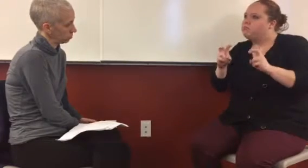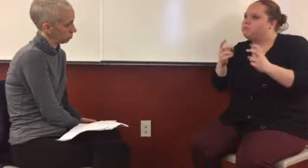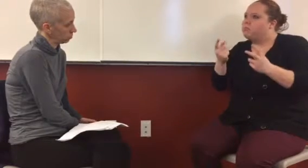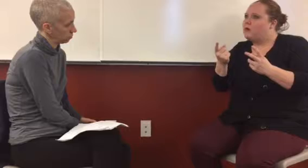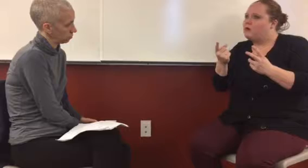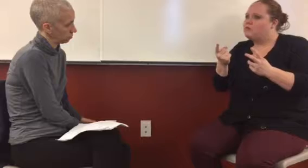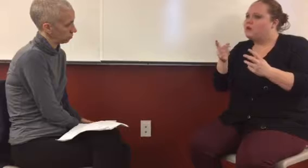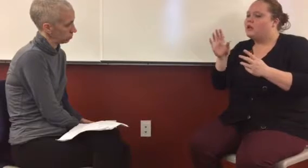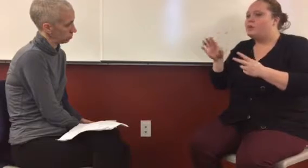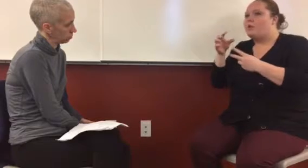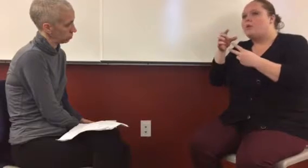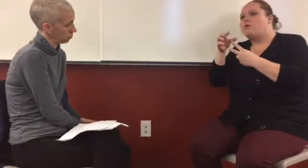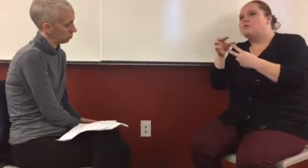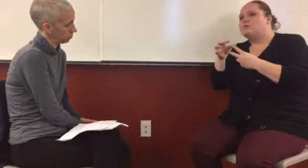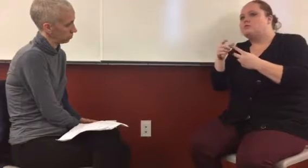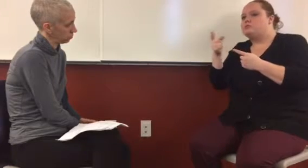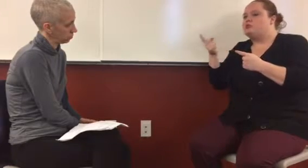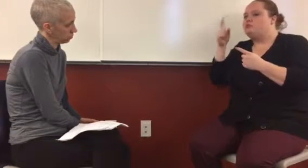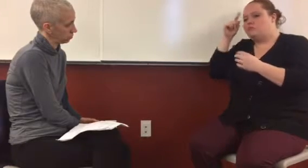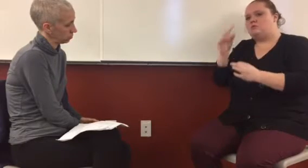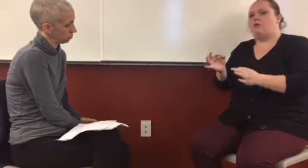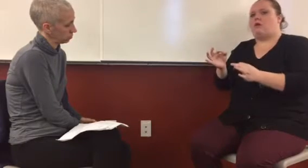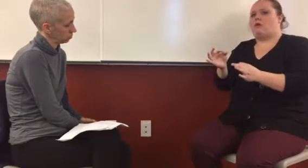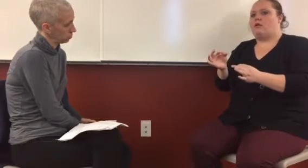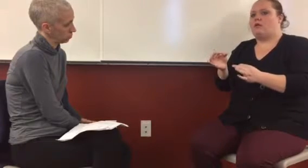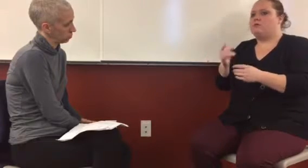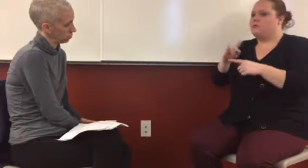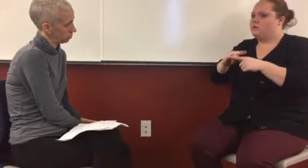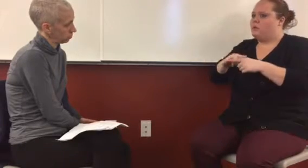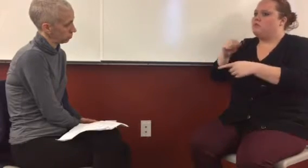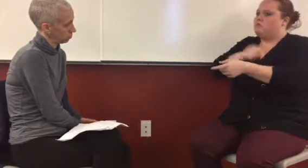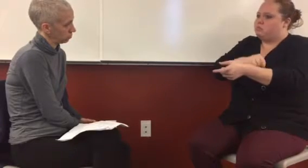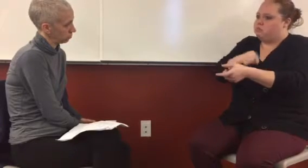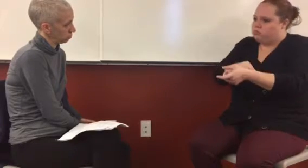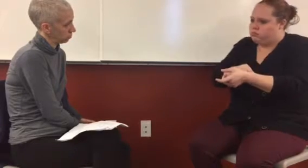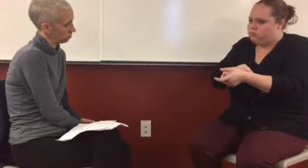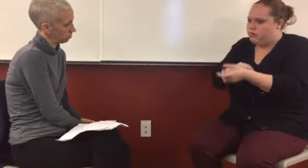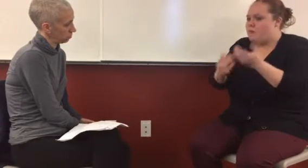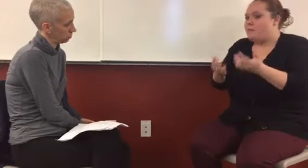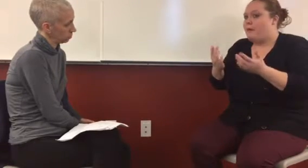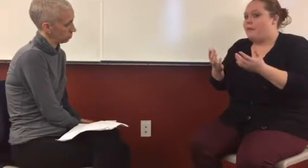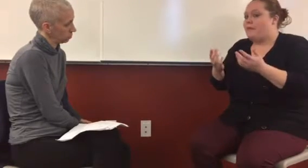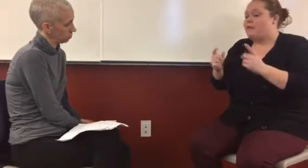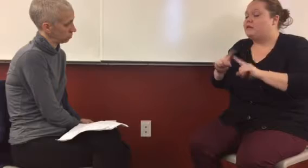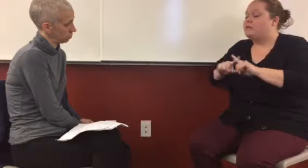but you could have made another choice. Um, do you mind if we talk more about this argument in particular?